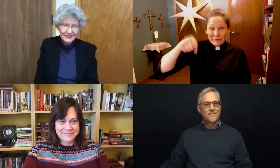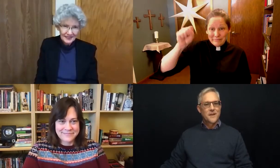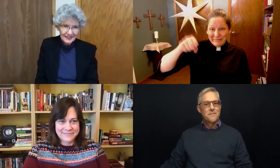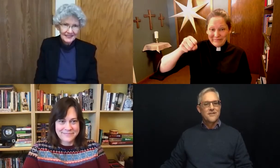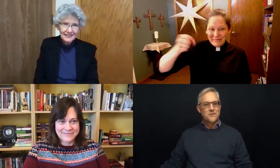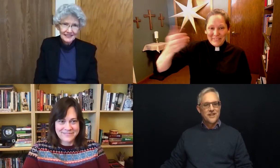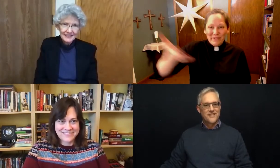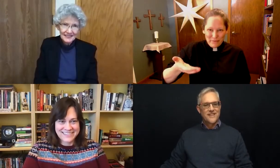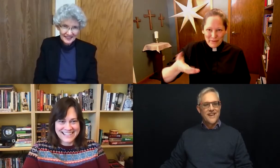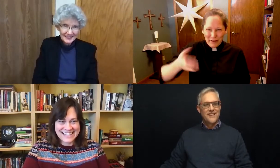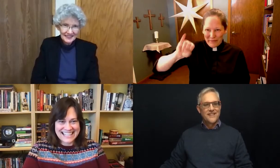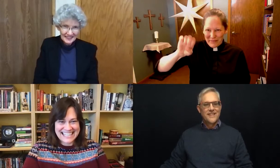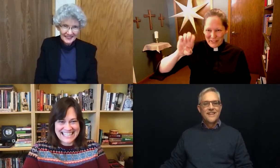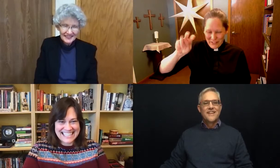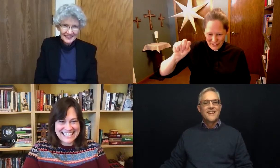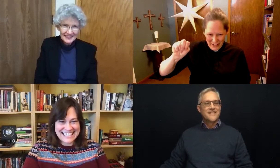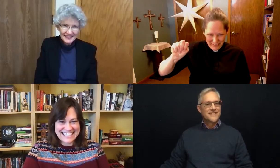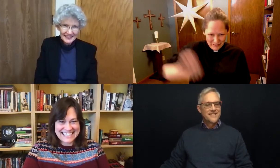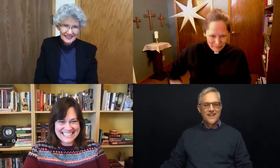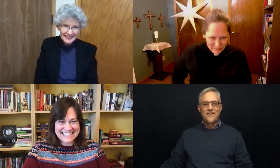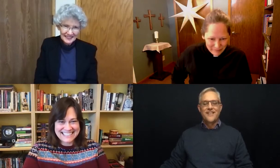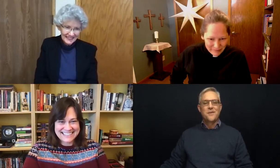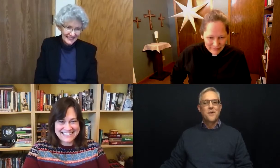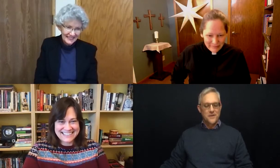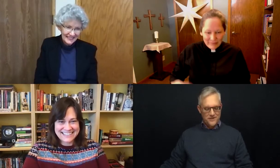Pastor Michelle is saying, yes, definitely. Welcome, Jen.